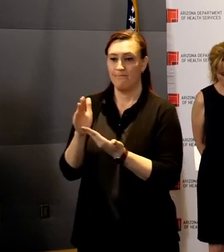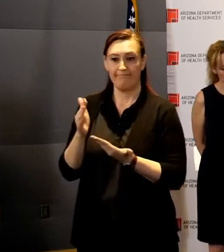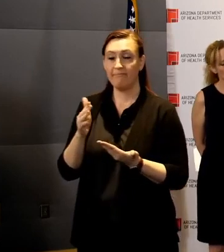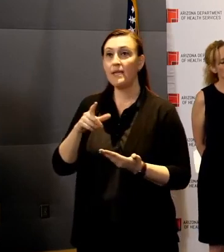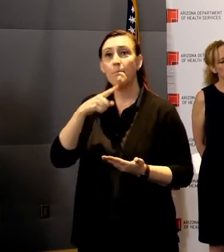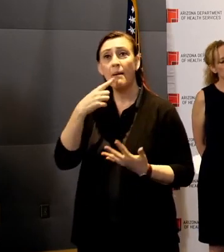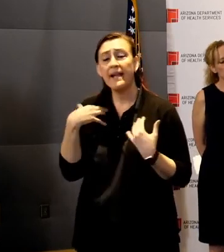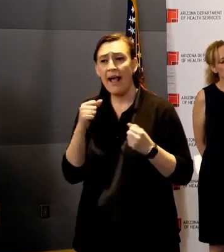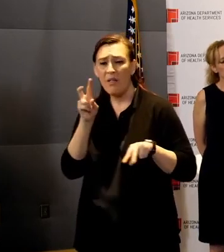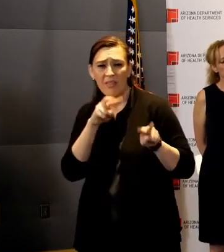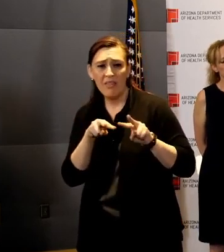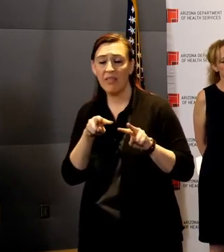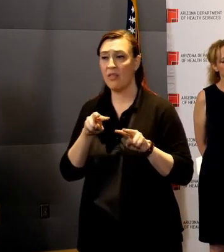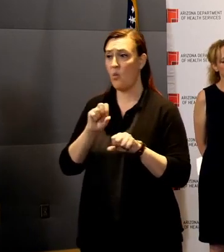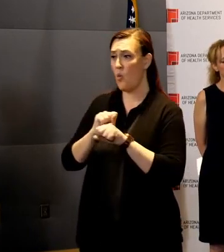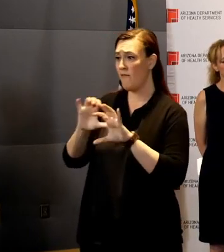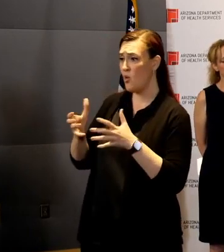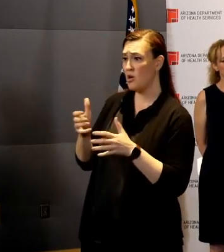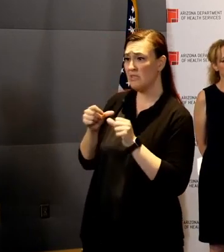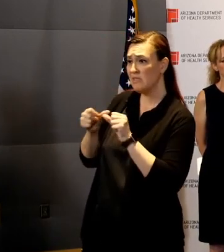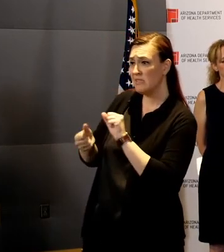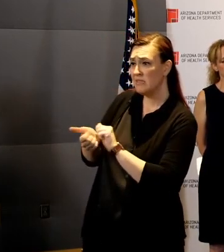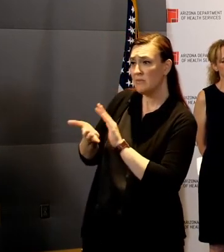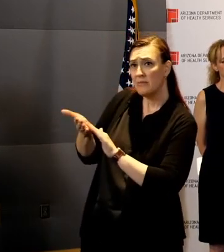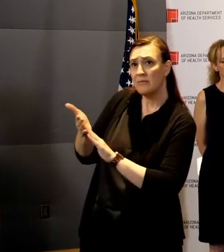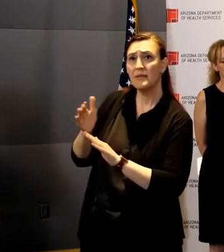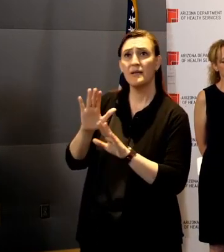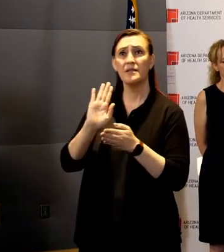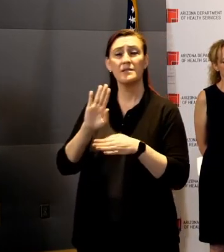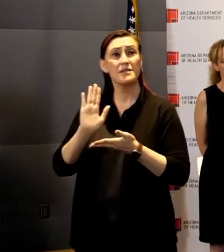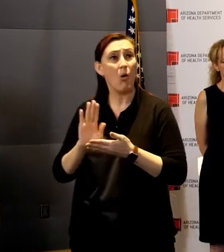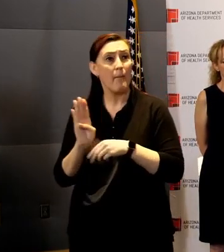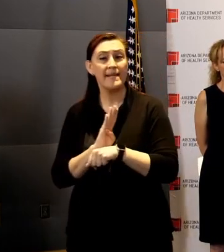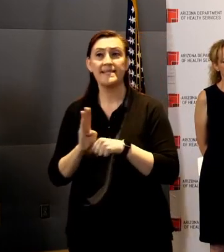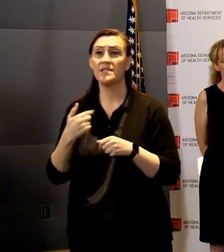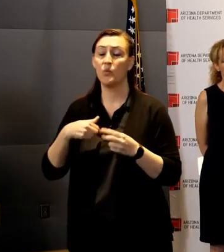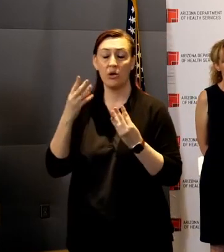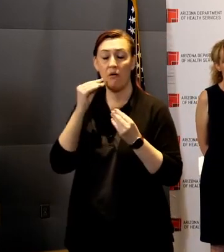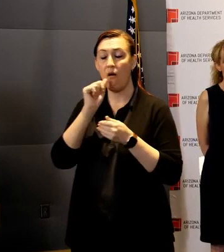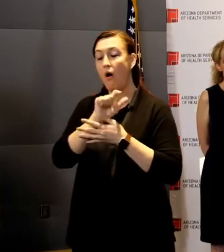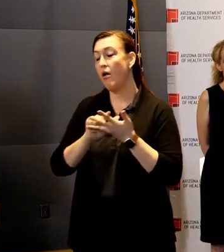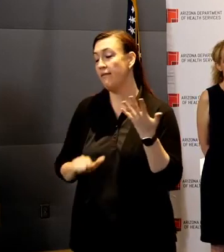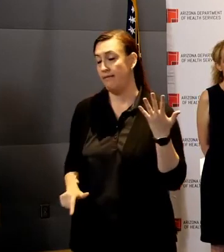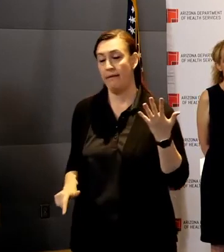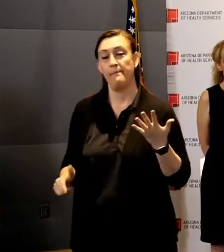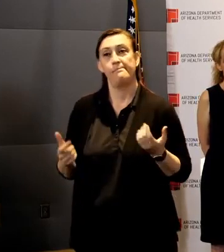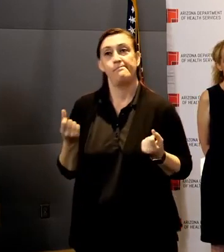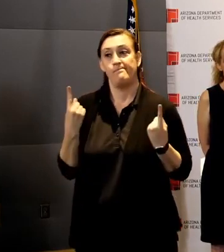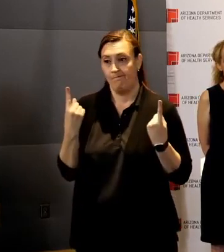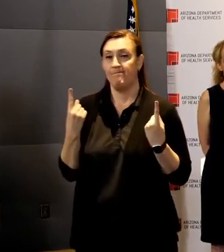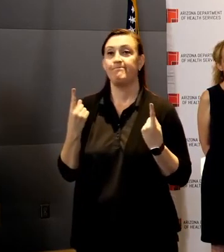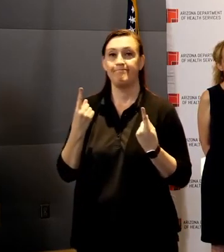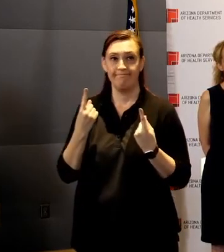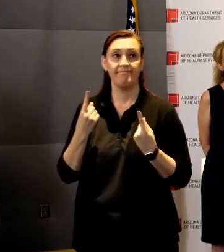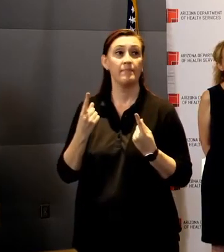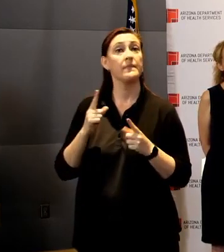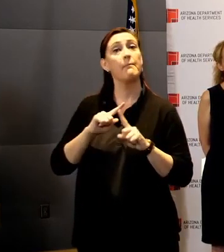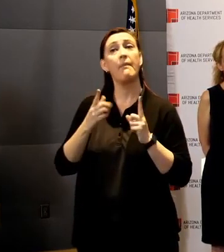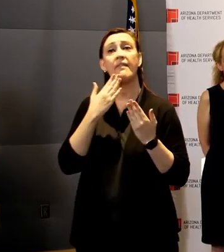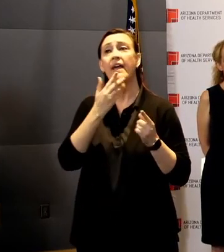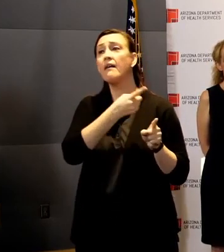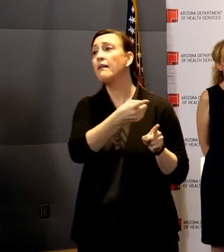tough for our workforce, small business owners and families. I want to thank all Arizonans for their cooperation